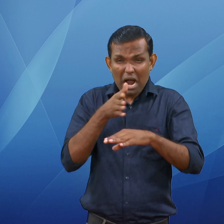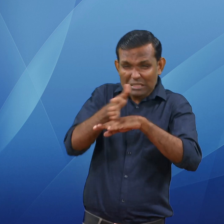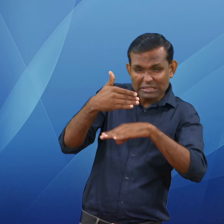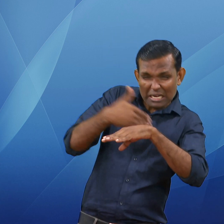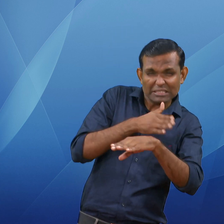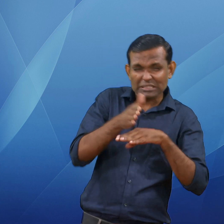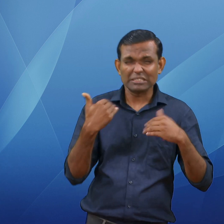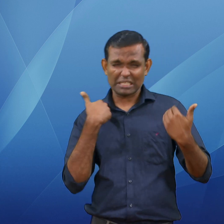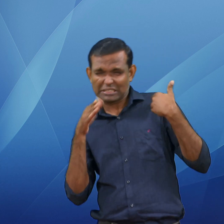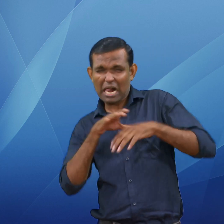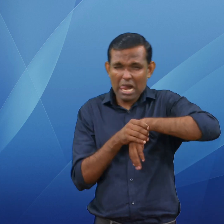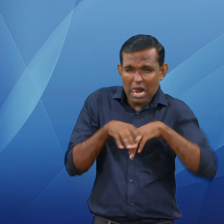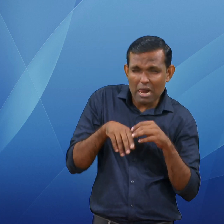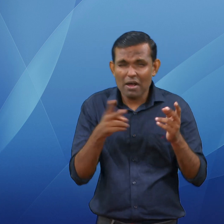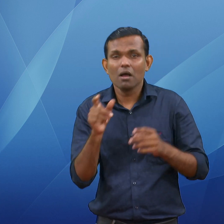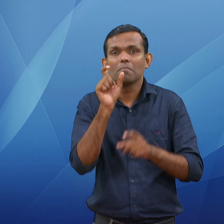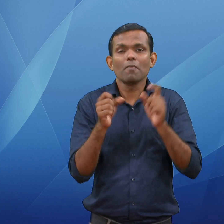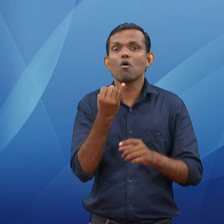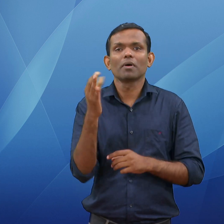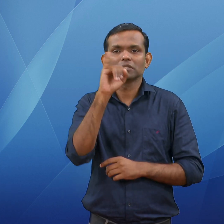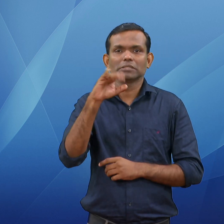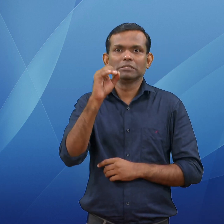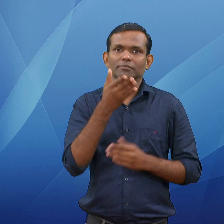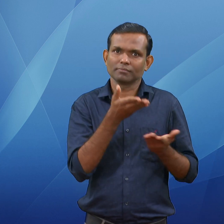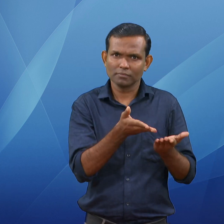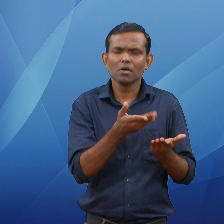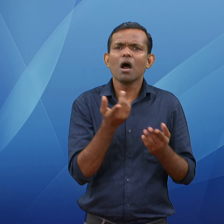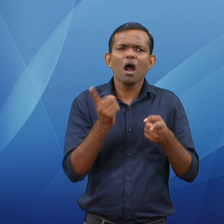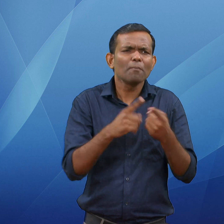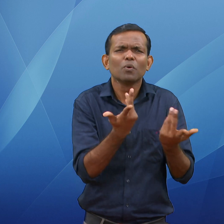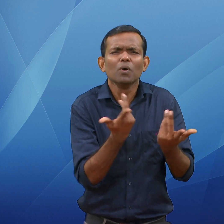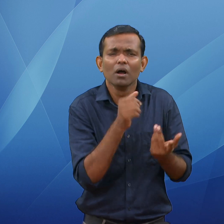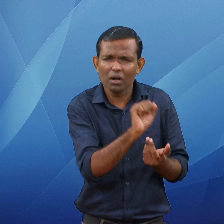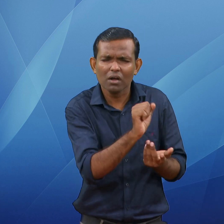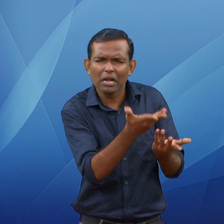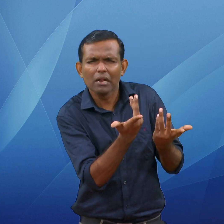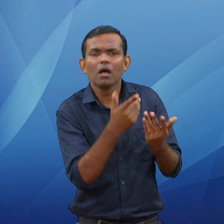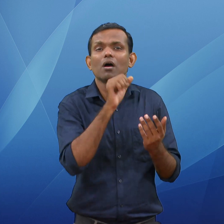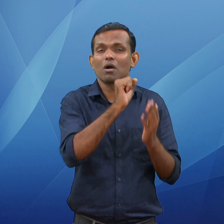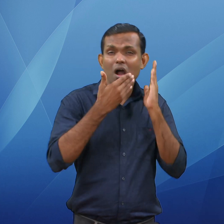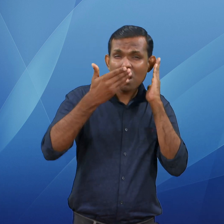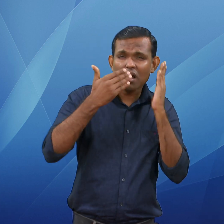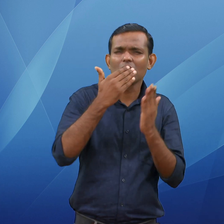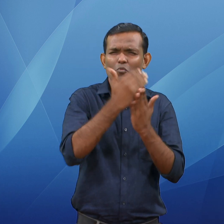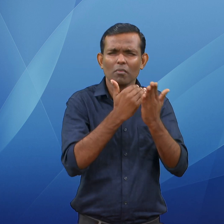in a chaotic stampede. A team led by Trikakara ACP will probe into the stampede at the CUSAT campus.